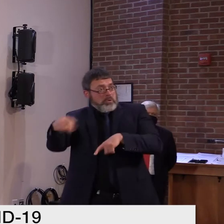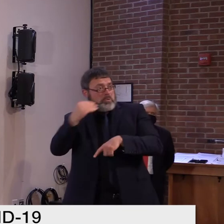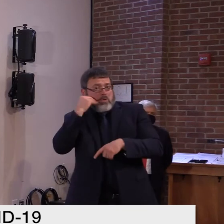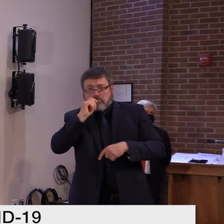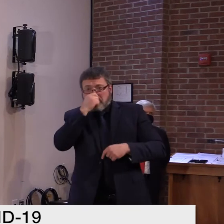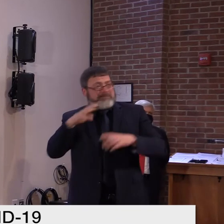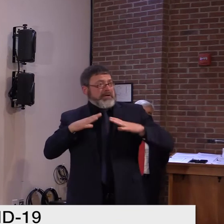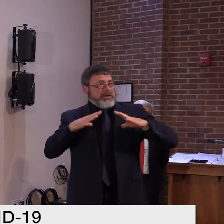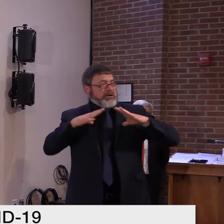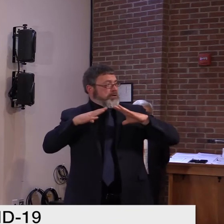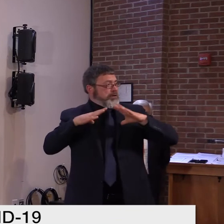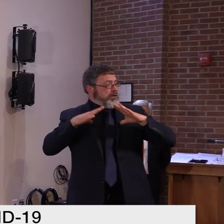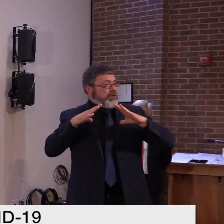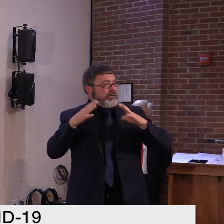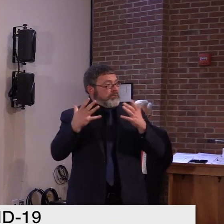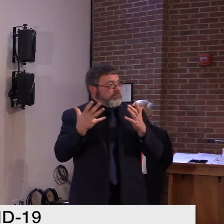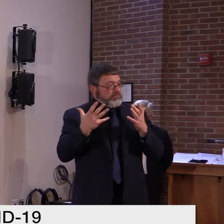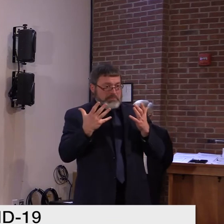really critical.